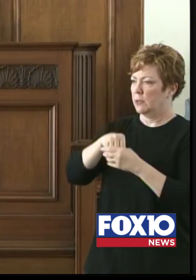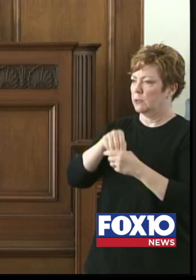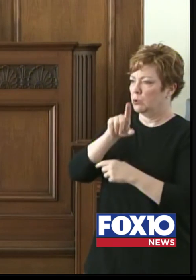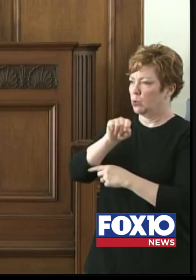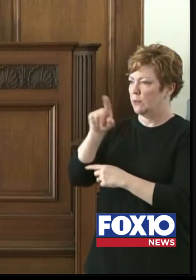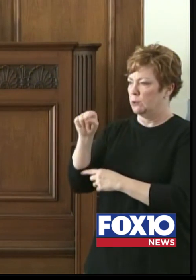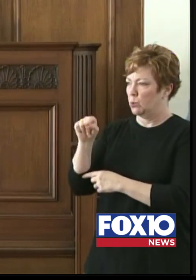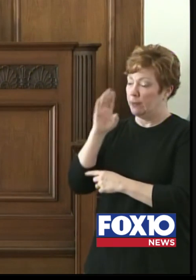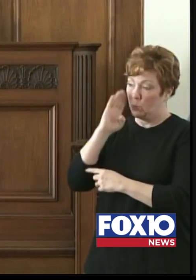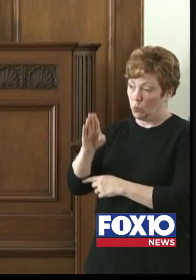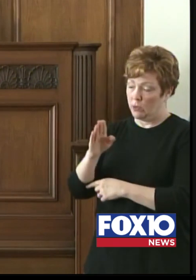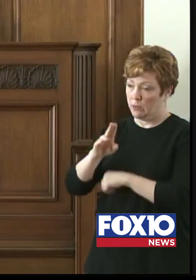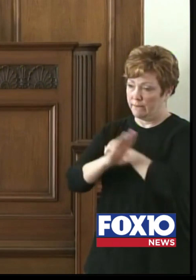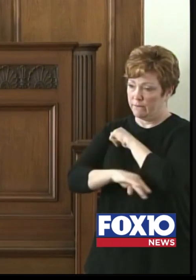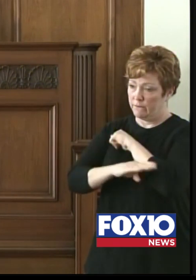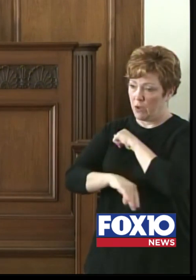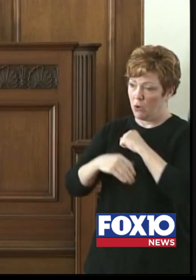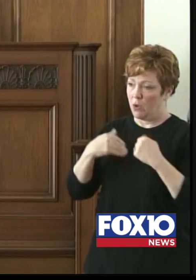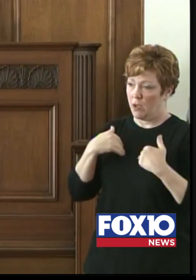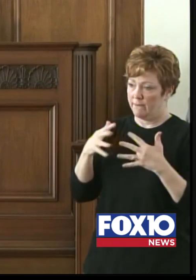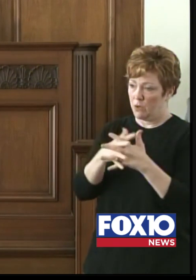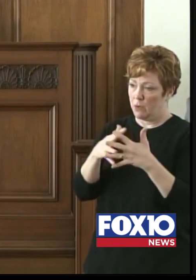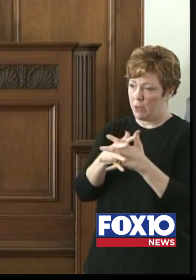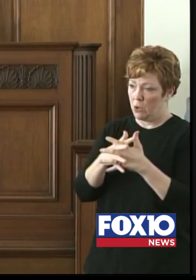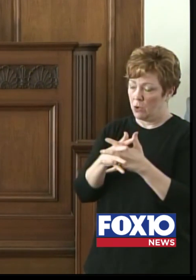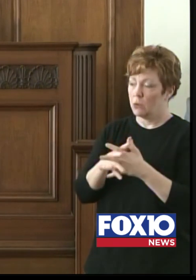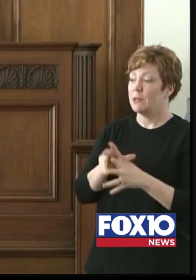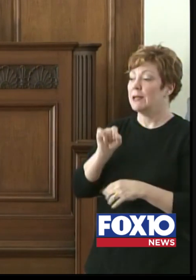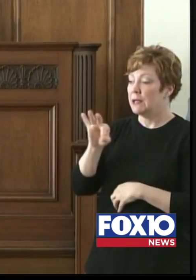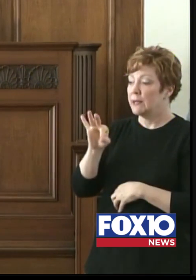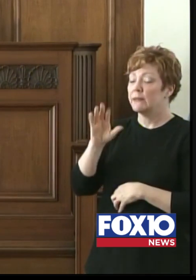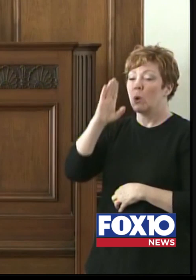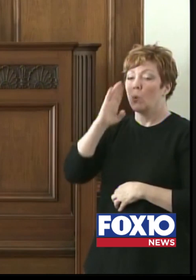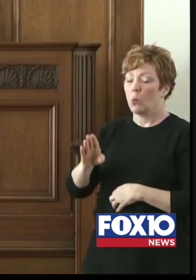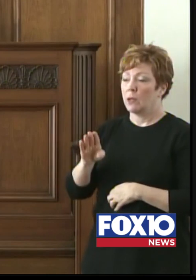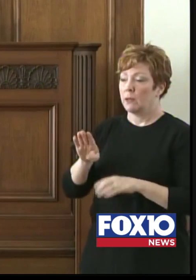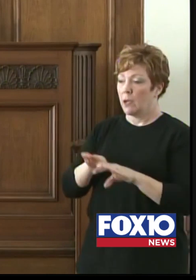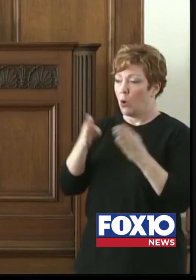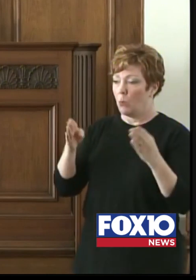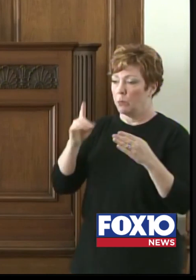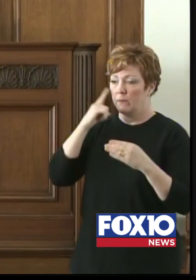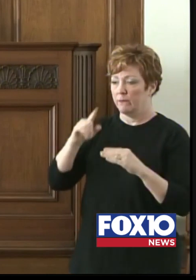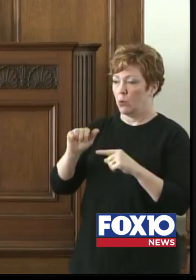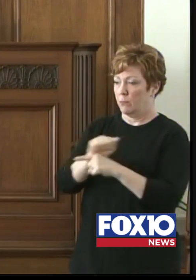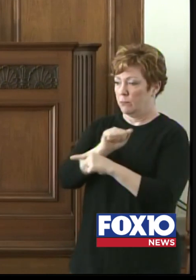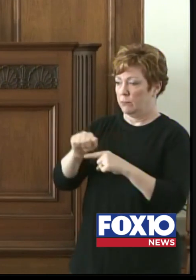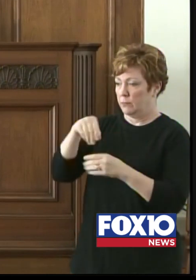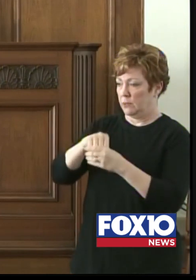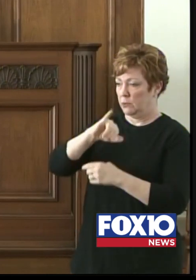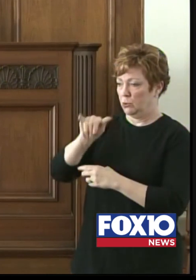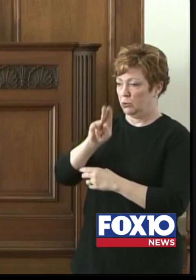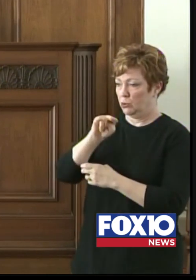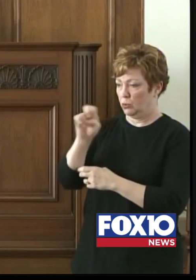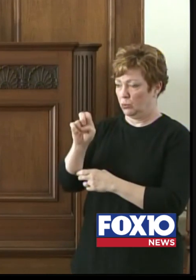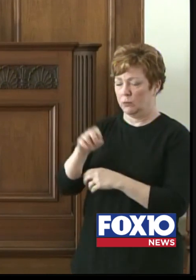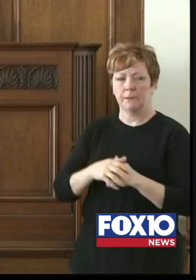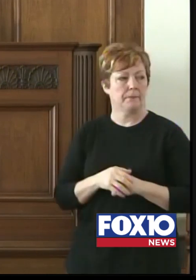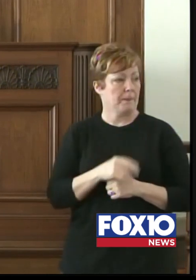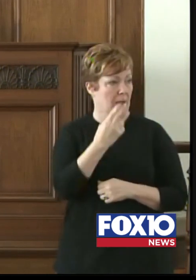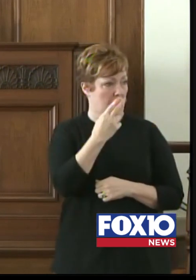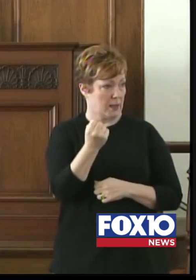so, will our high school athletic facilities be open for training in June? Well, high school